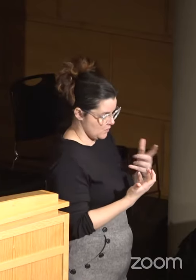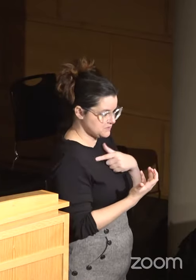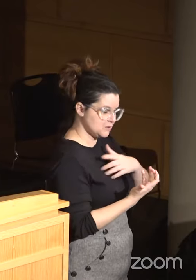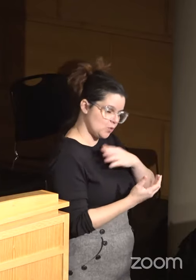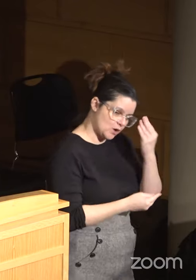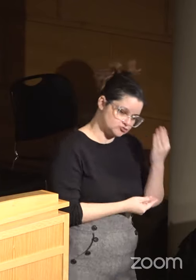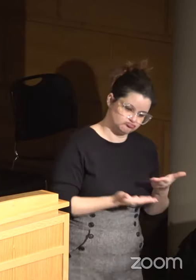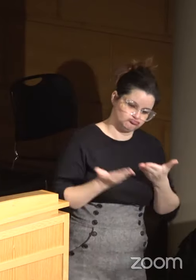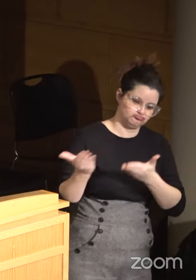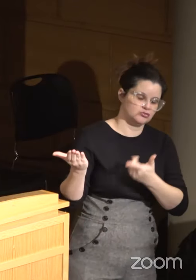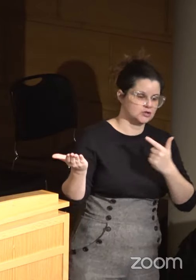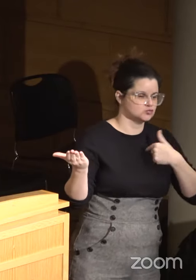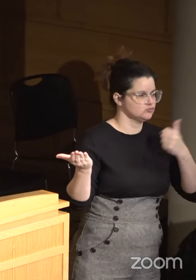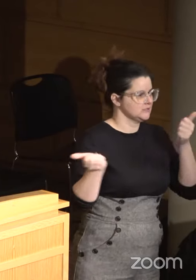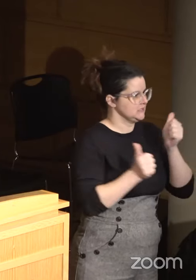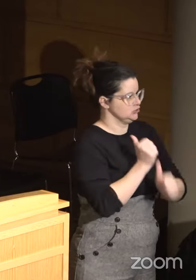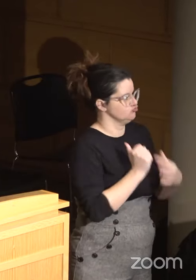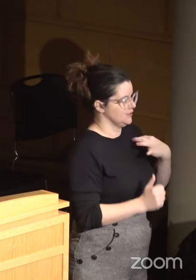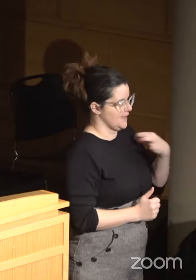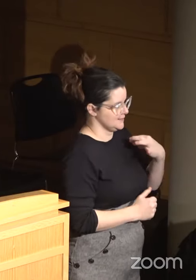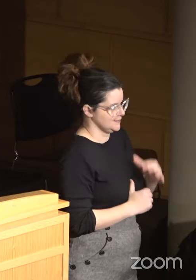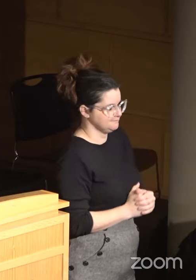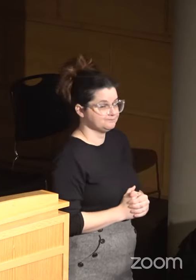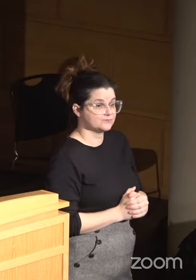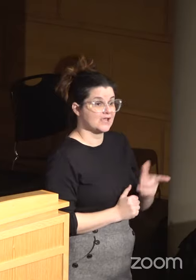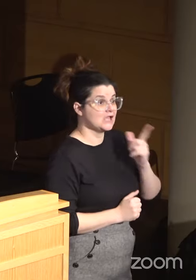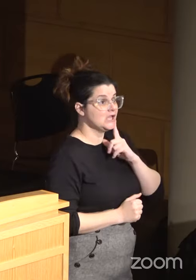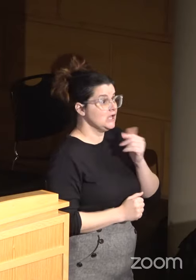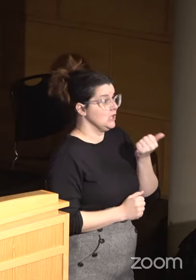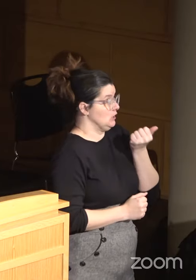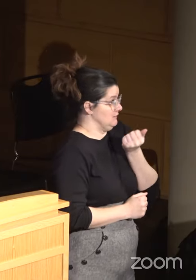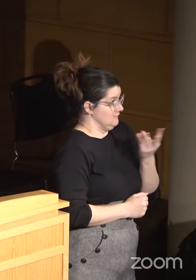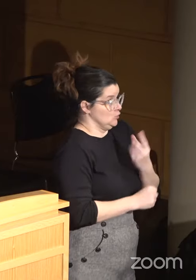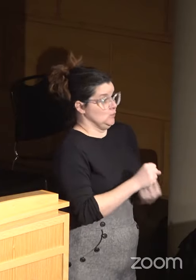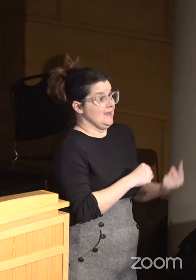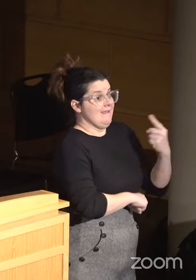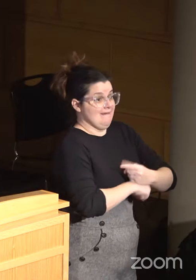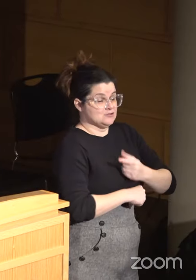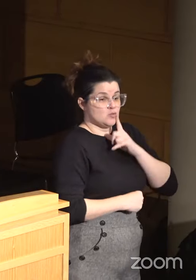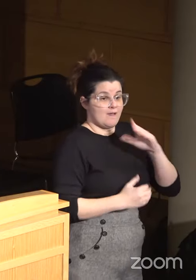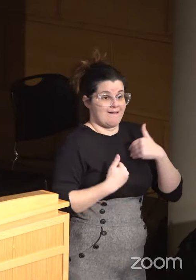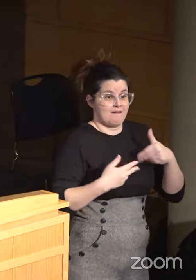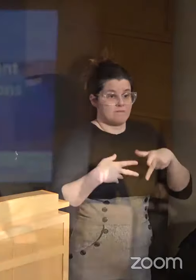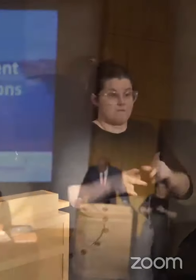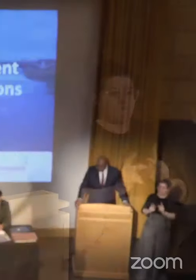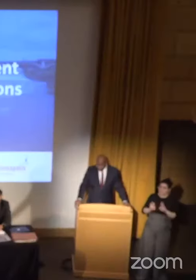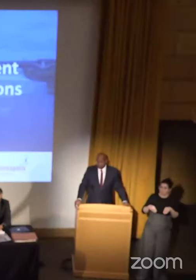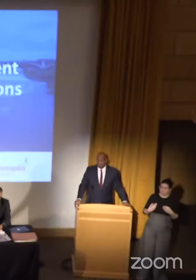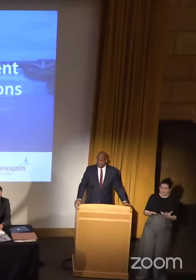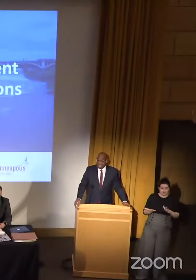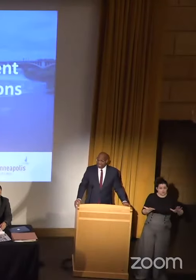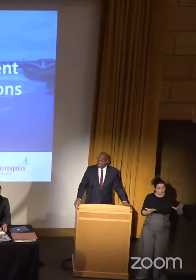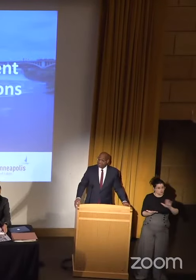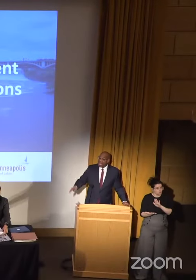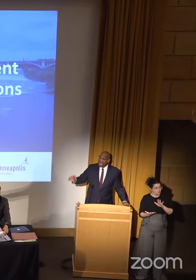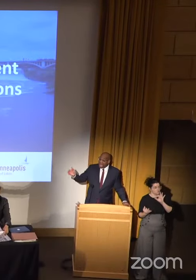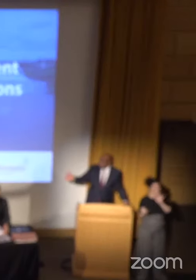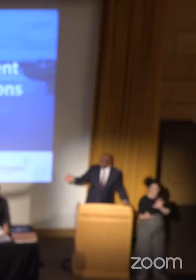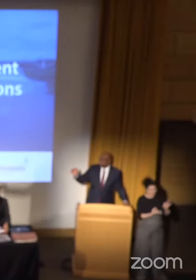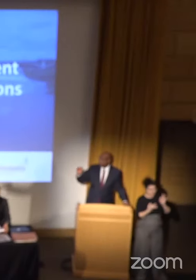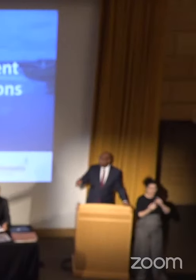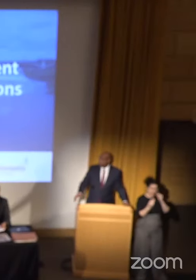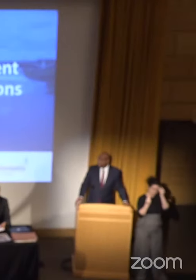to the candidates. Over the next few days, you will have the opportunity to provide your thoughts on the candidates